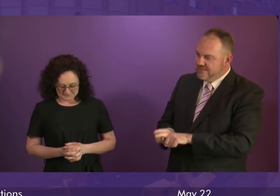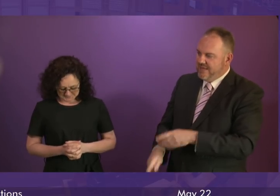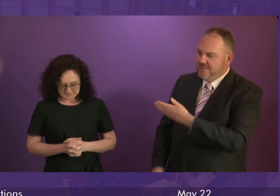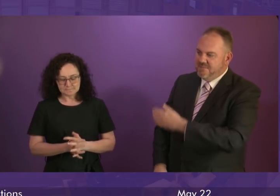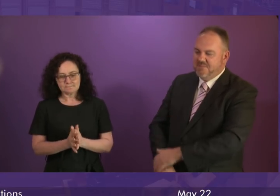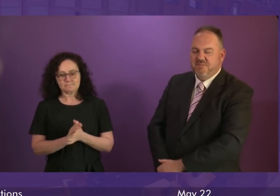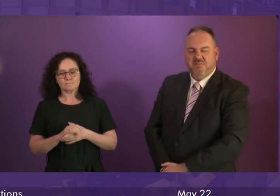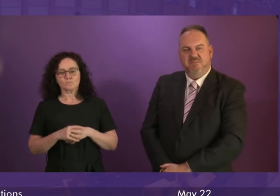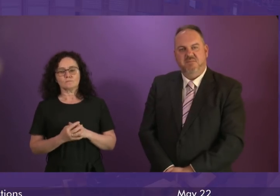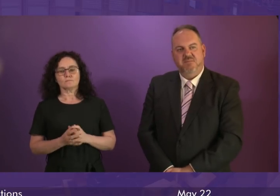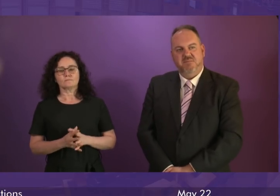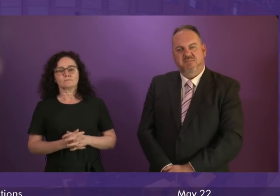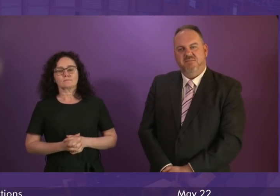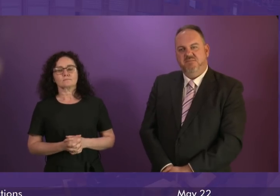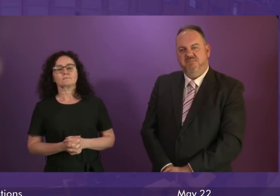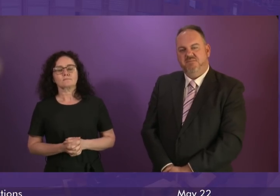Minister.